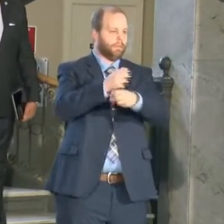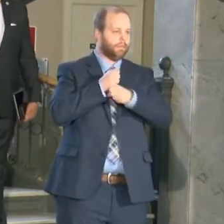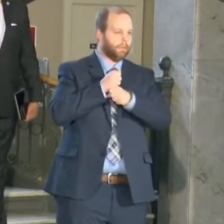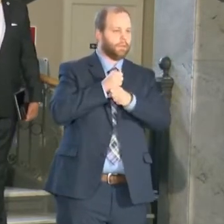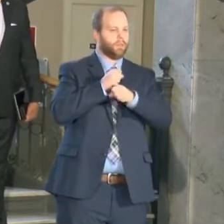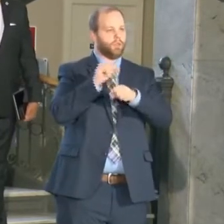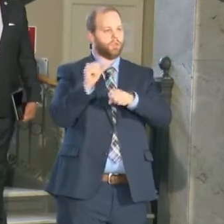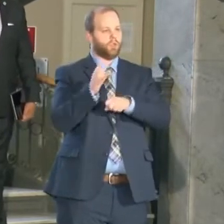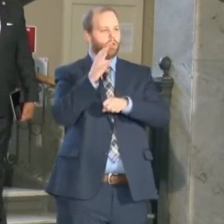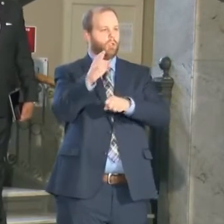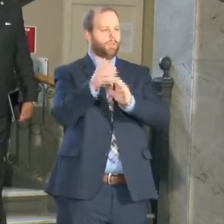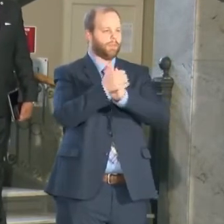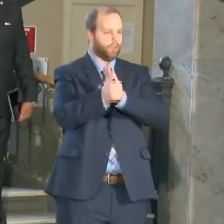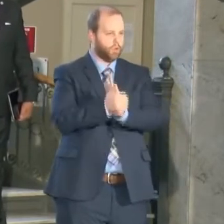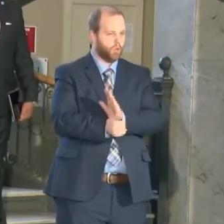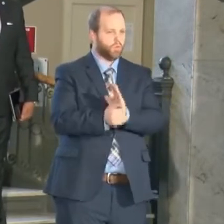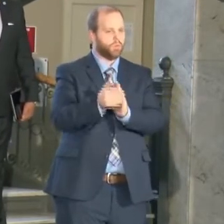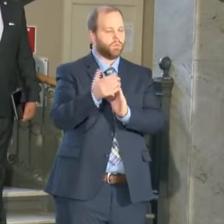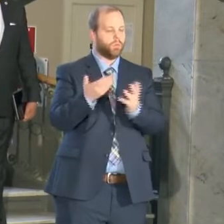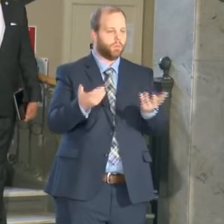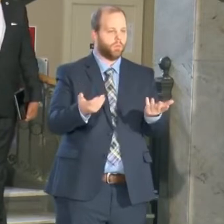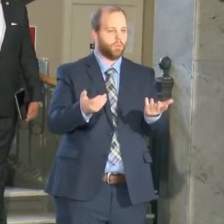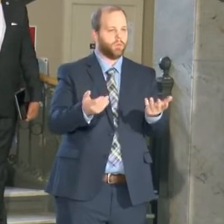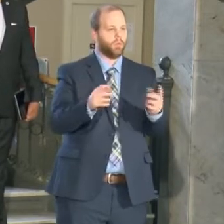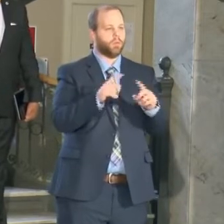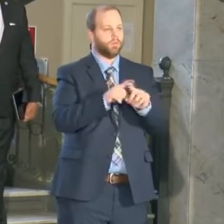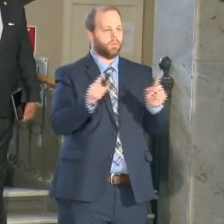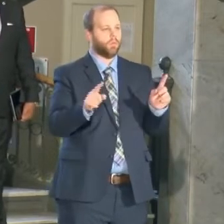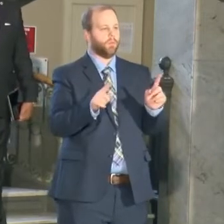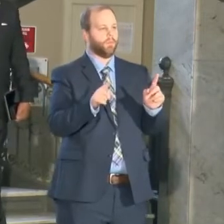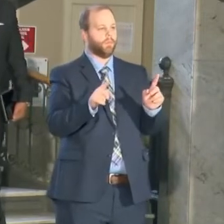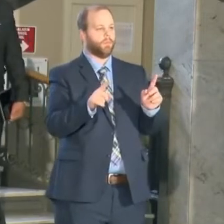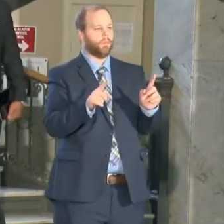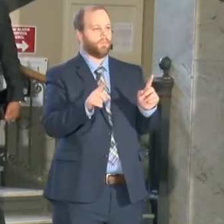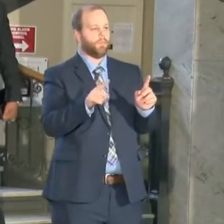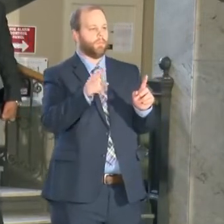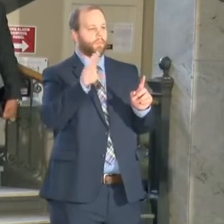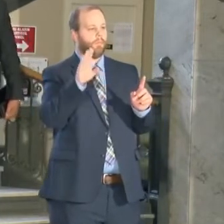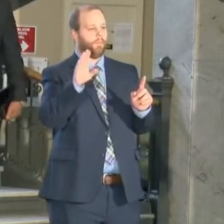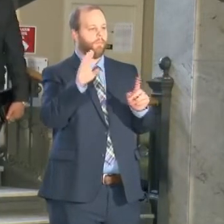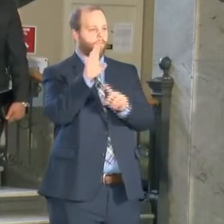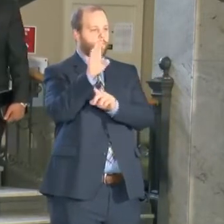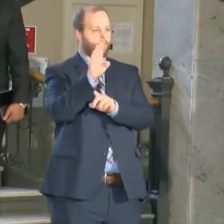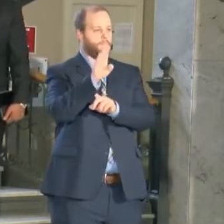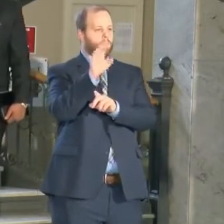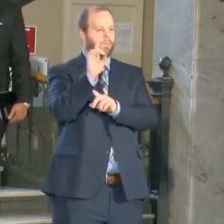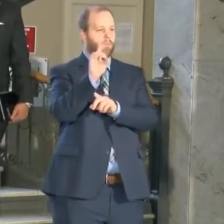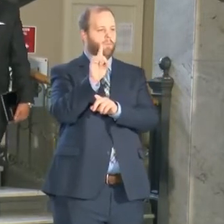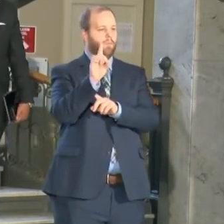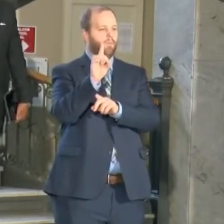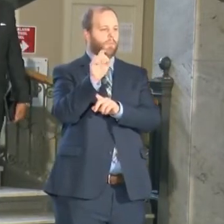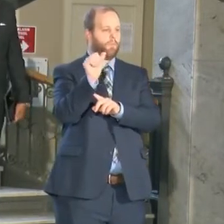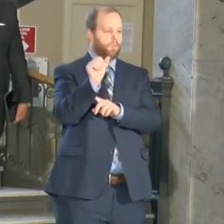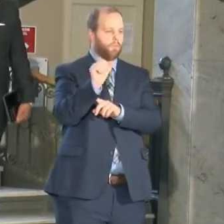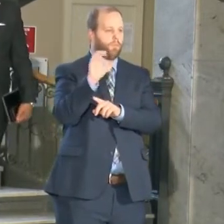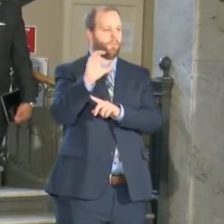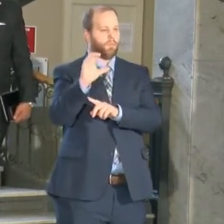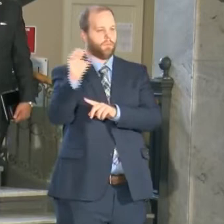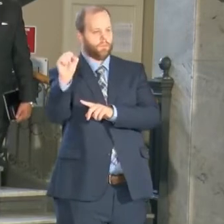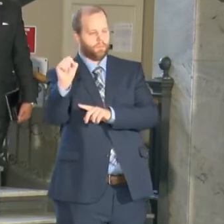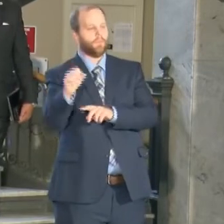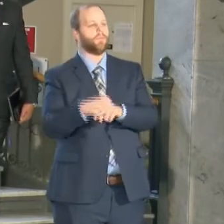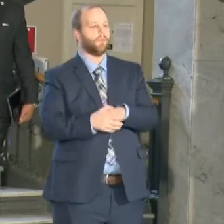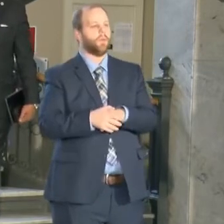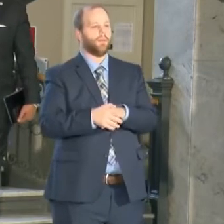a statistic. But you'll hear us talk about DDACs, data driven approaches to crime and traffic safety. You hear us talk about our record management system,